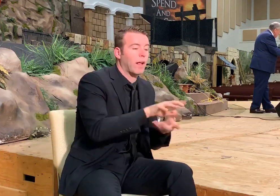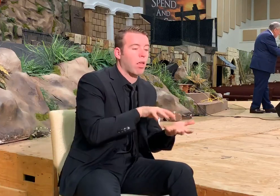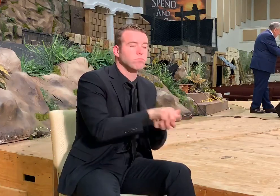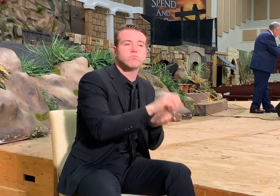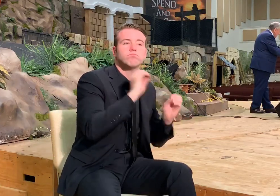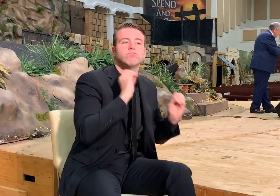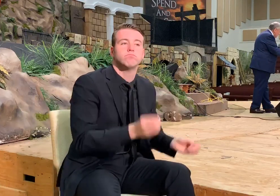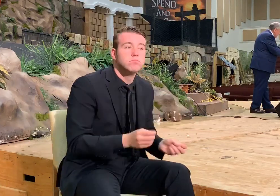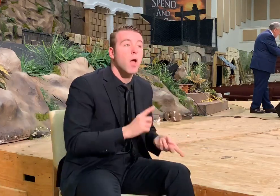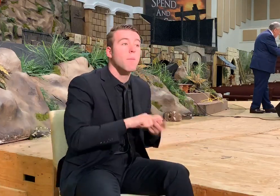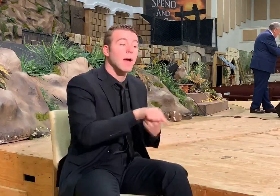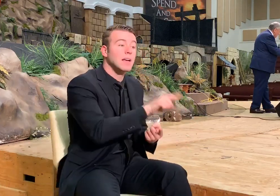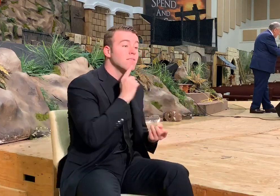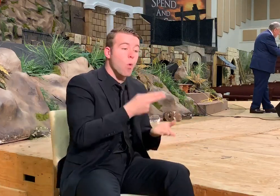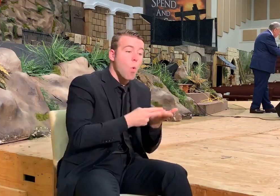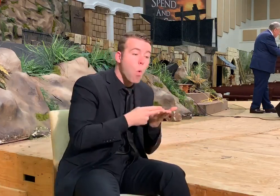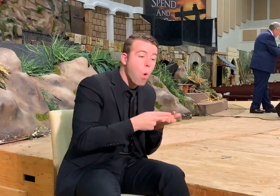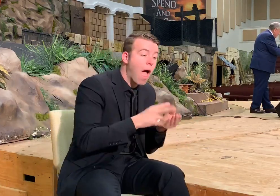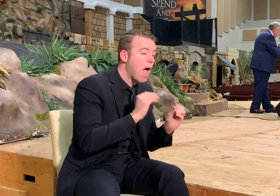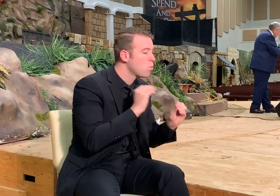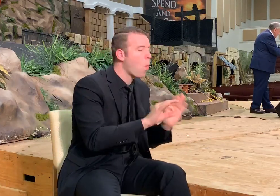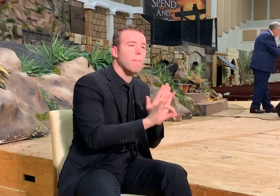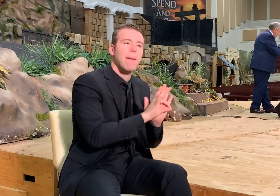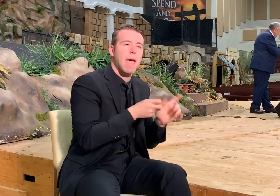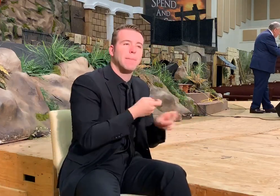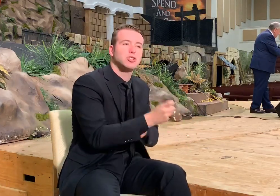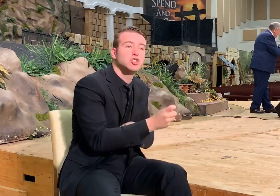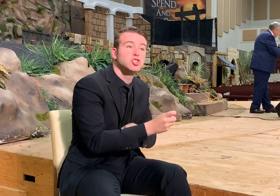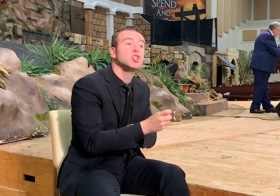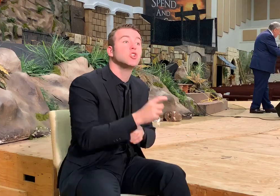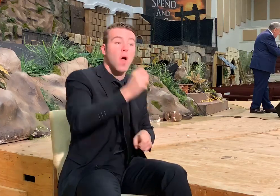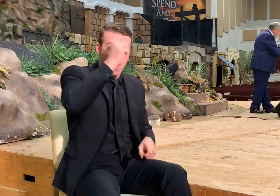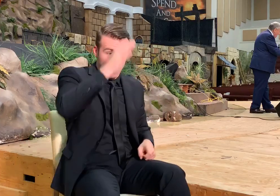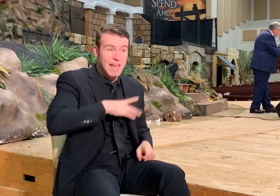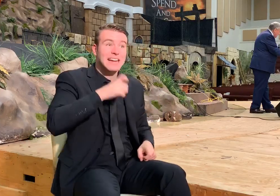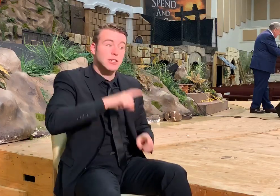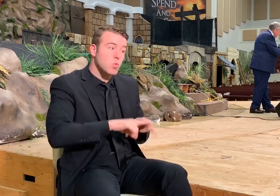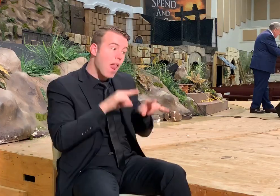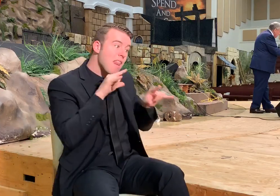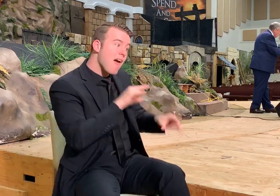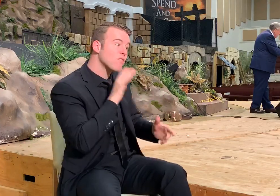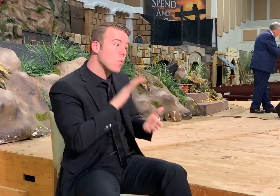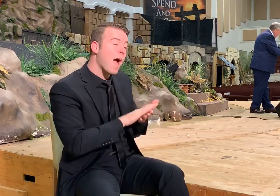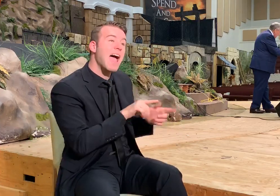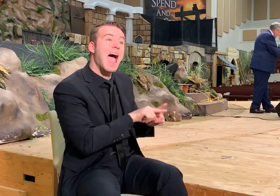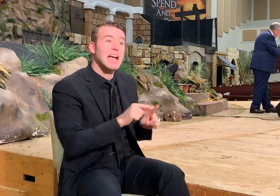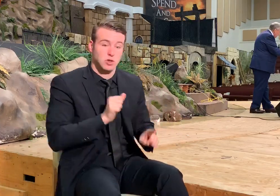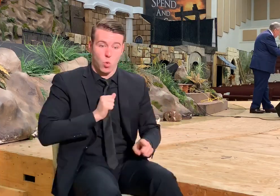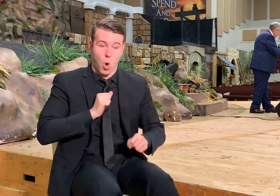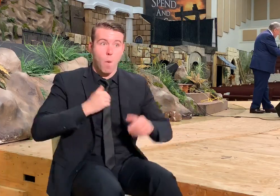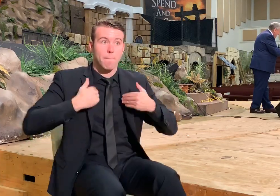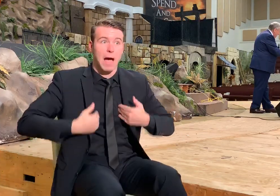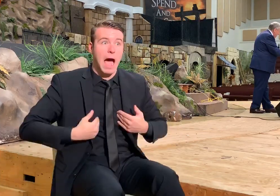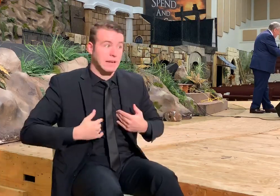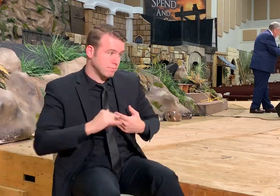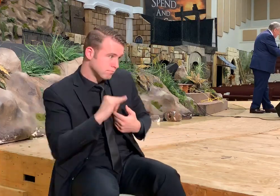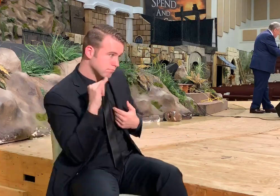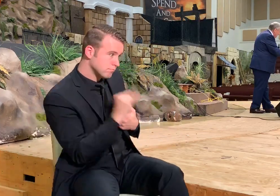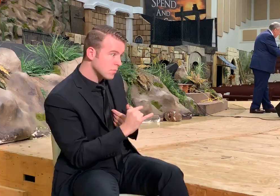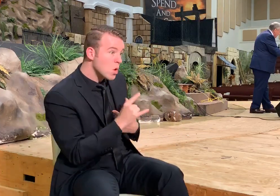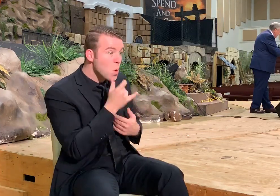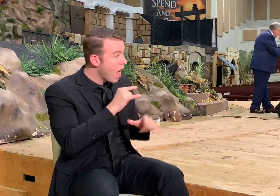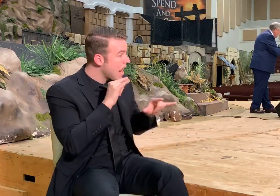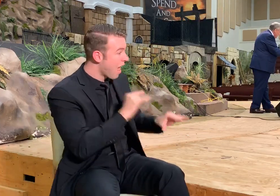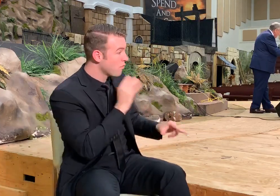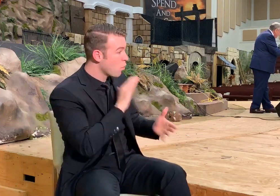such thing, but that it should be holy and without blemish. So ought men to love their wives as their own bodies. He that loveth